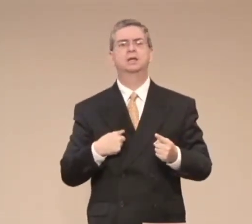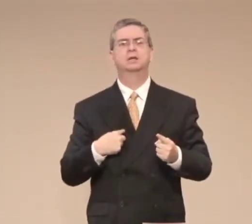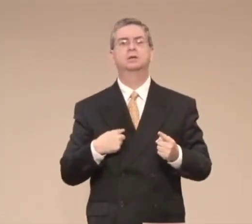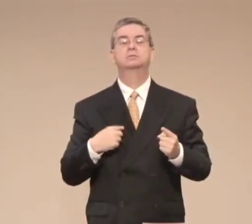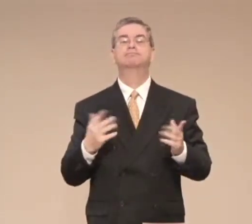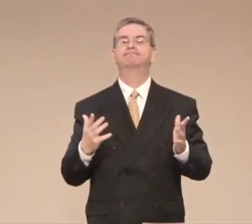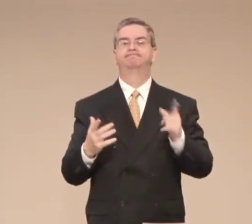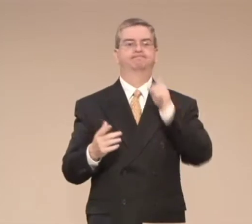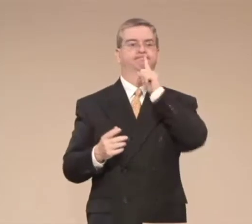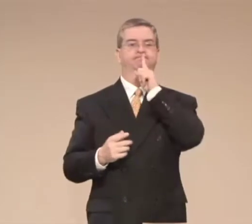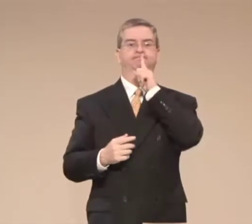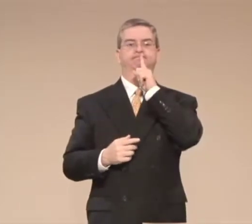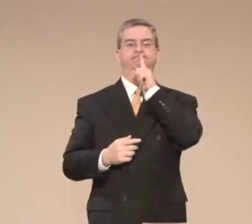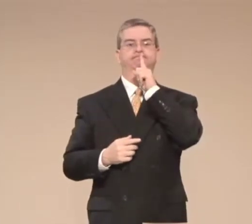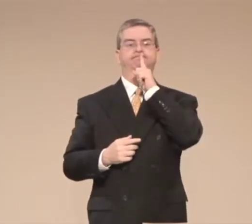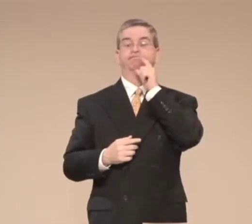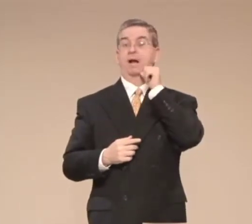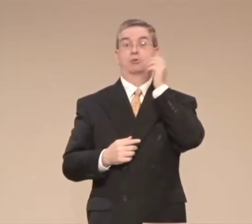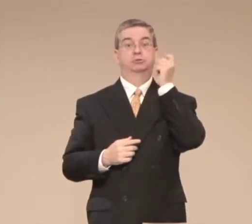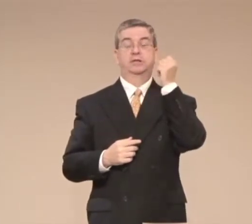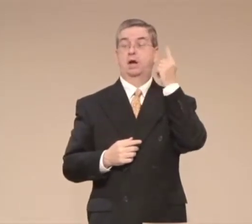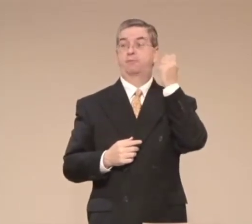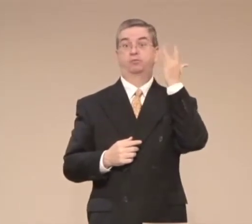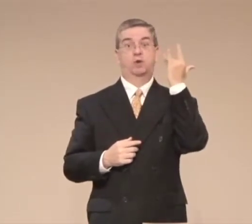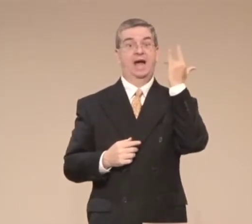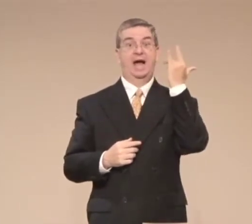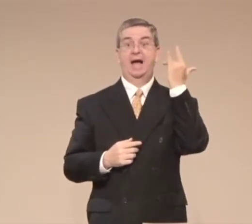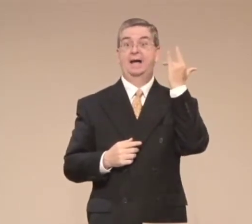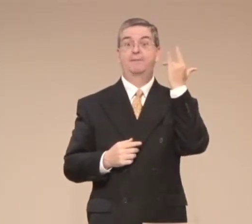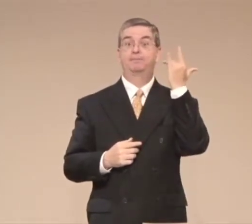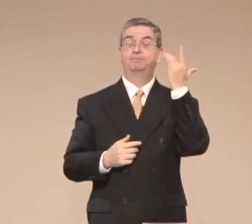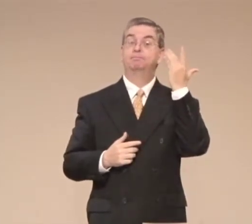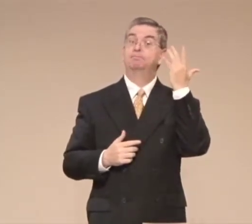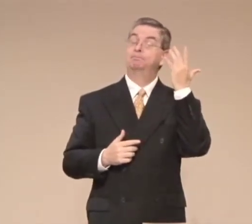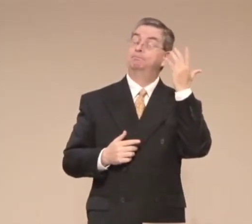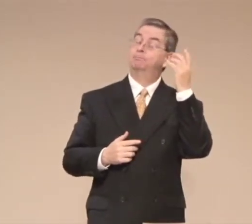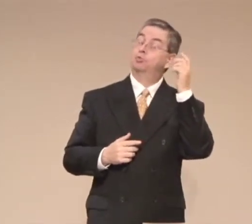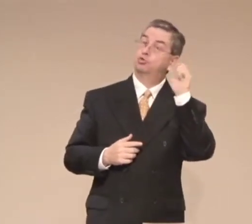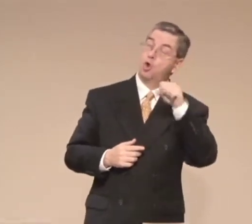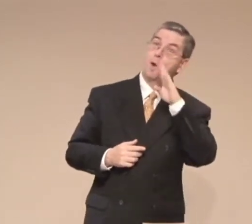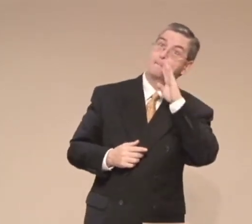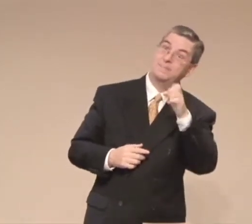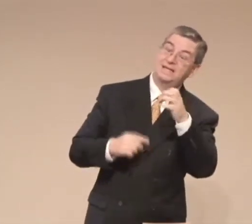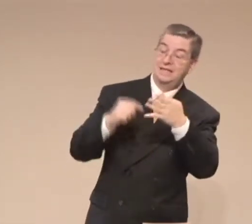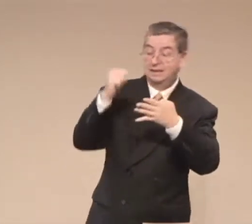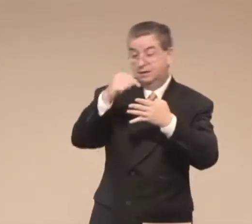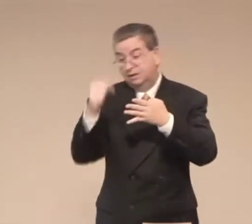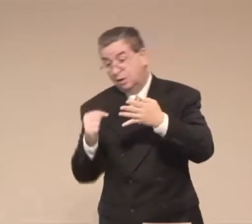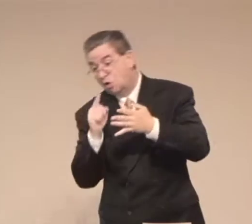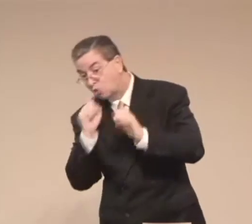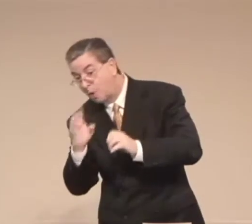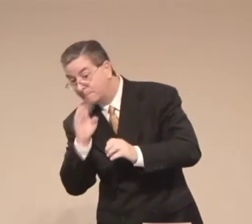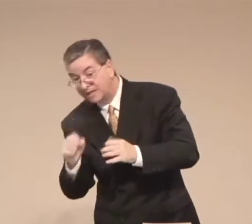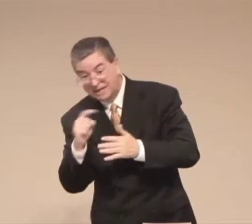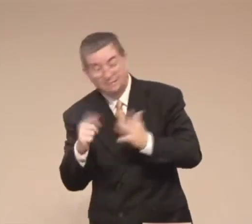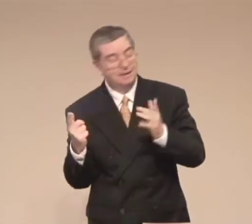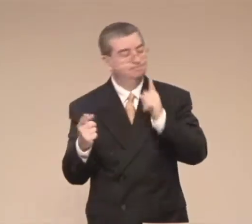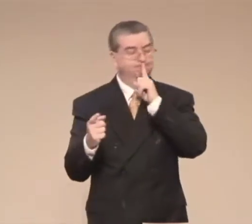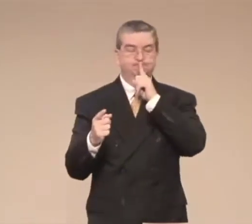All people, no matter men, women, kids, they all wonder why, why did these things happen